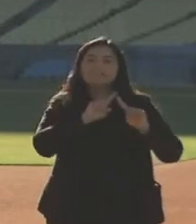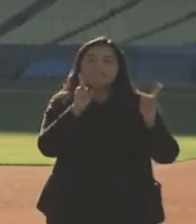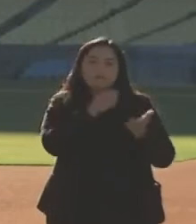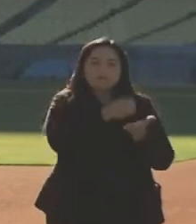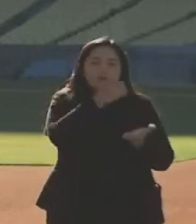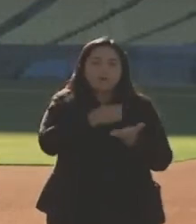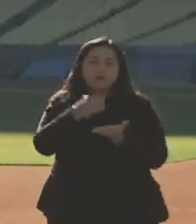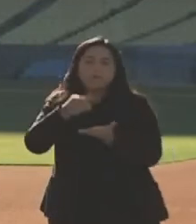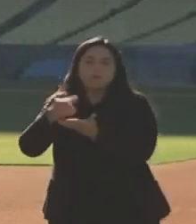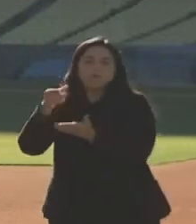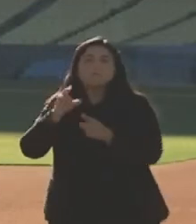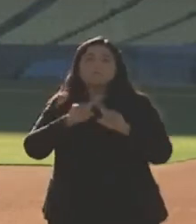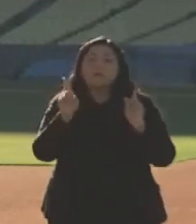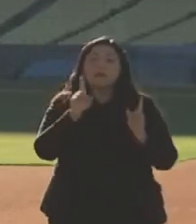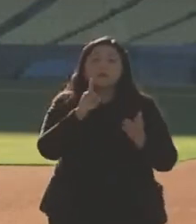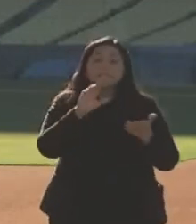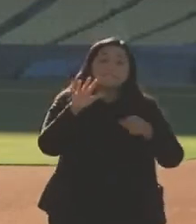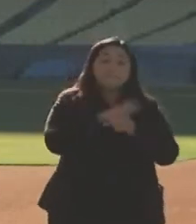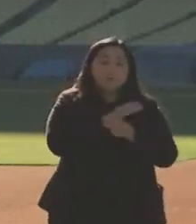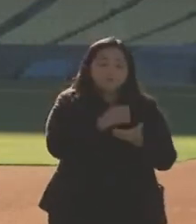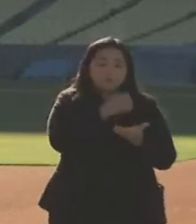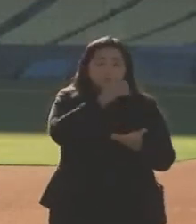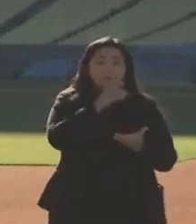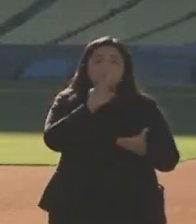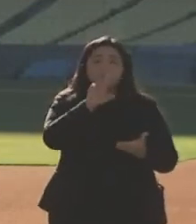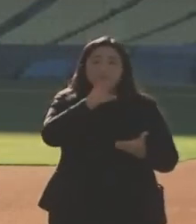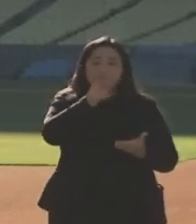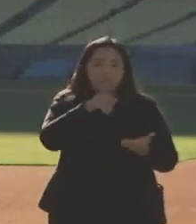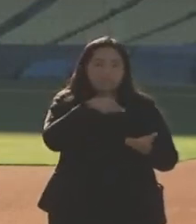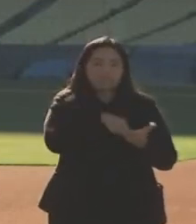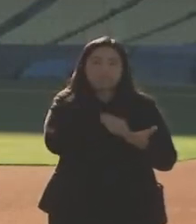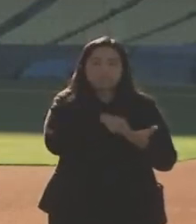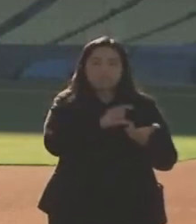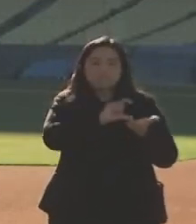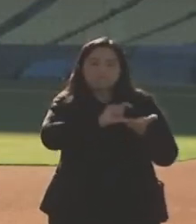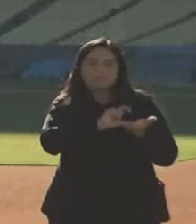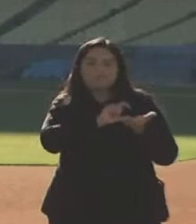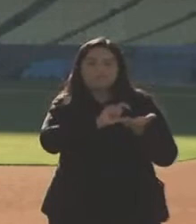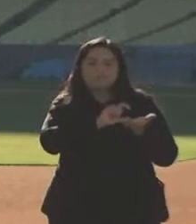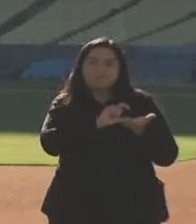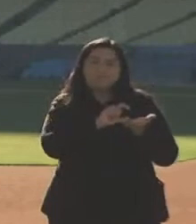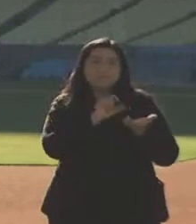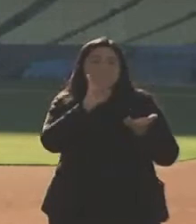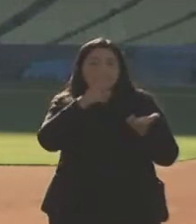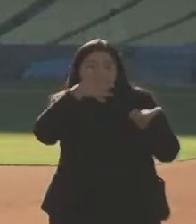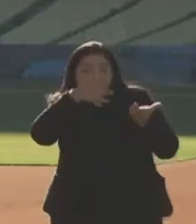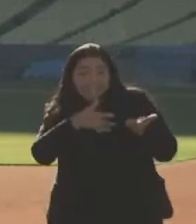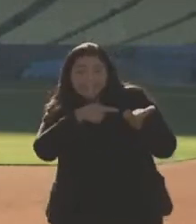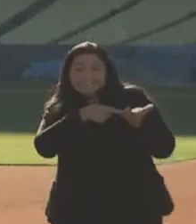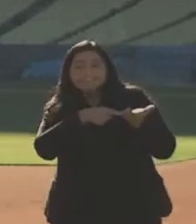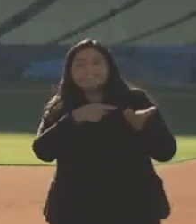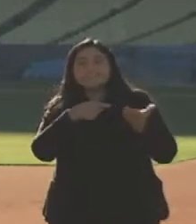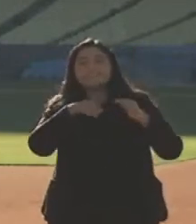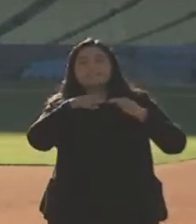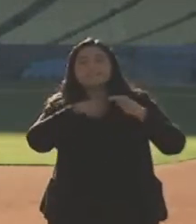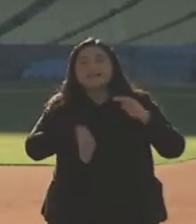of a full dosage is being taken out of each one of these bottles here. So if there's something left, it's less than a dose.